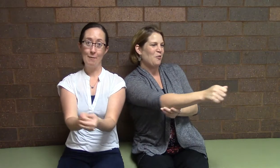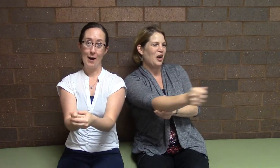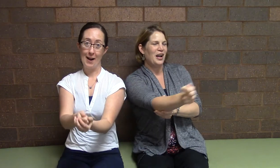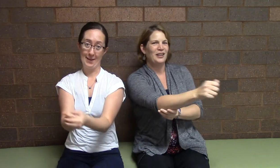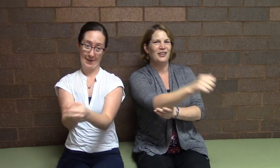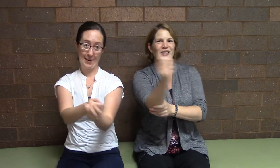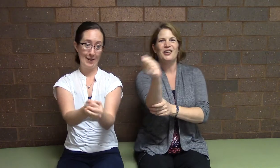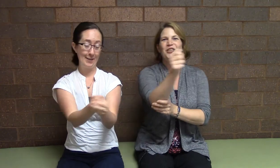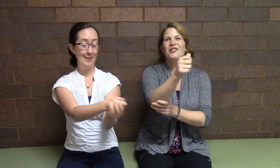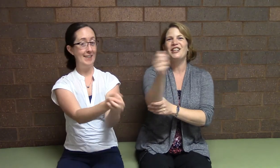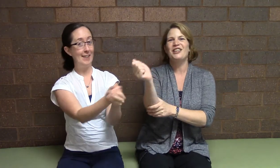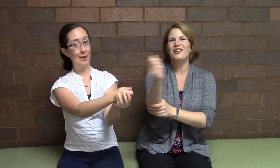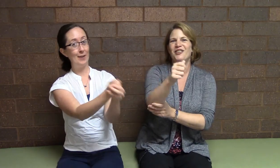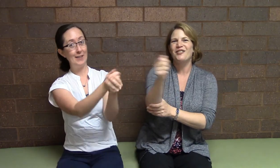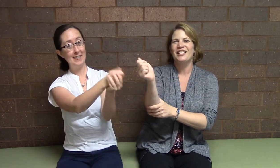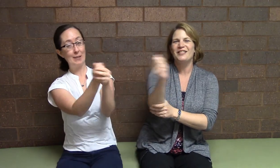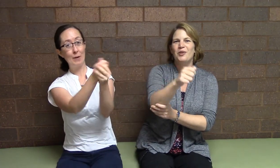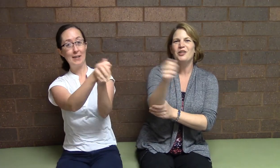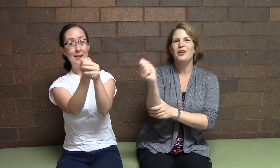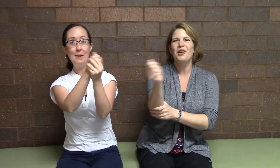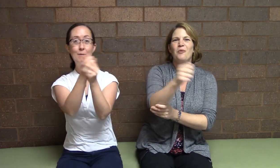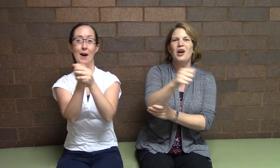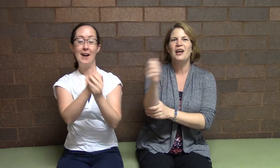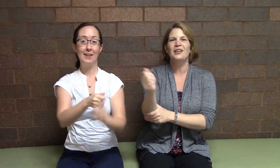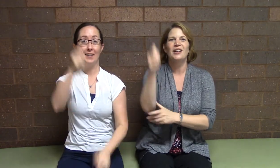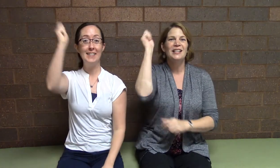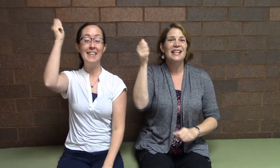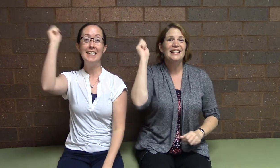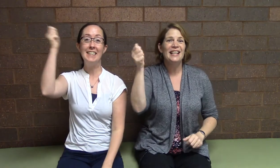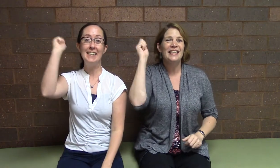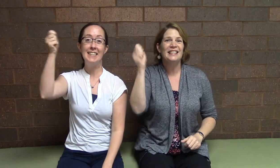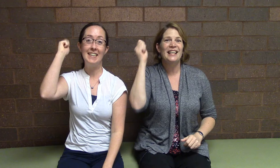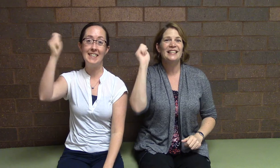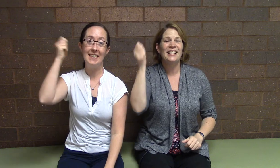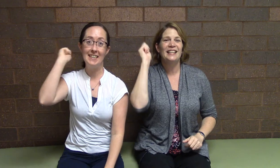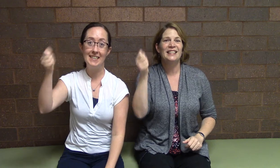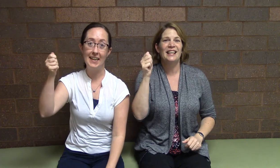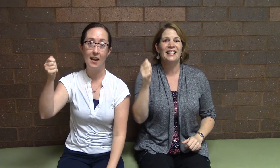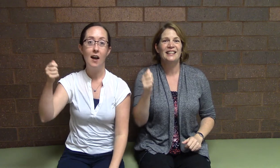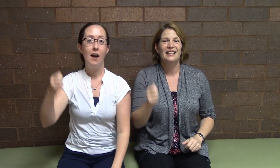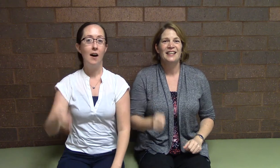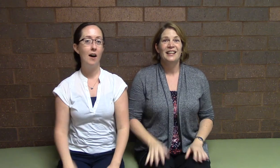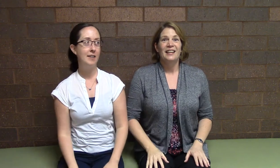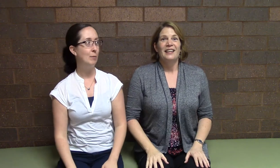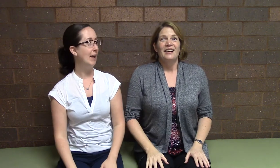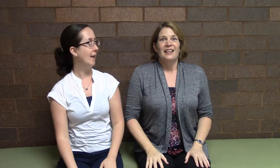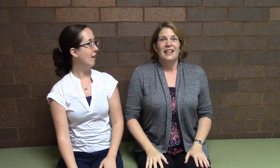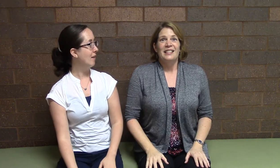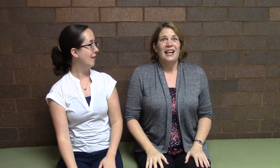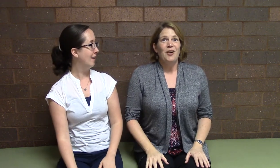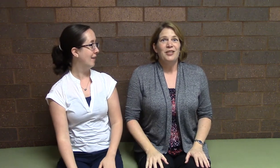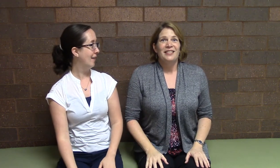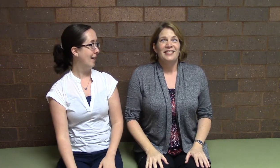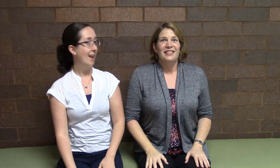water. Hurry, hurry, squirt the water. Ding, ding, ding, ding, ding. Did we get it out? it out? Yeah.